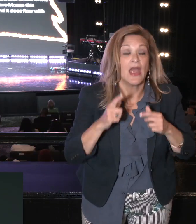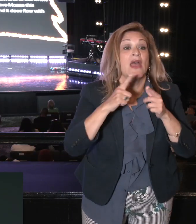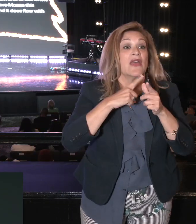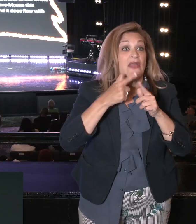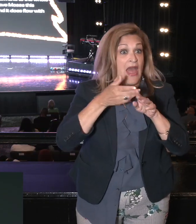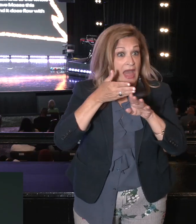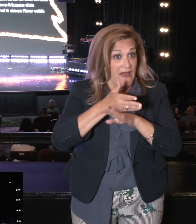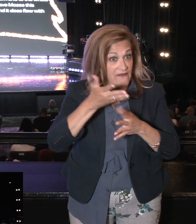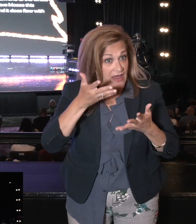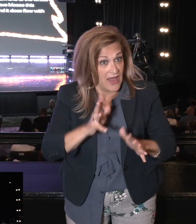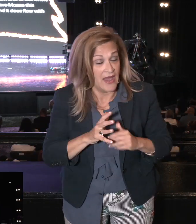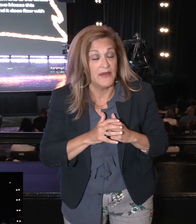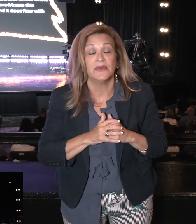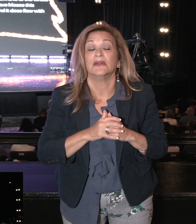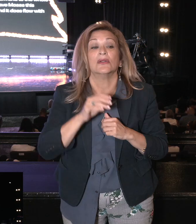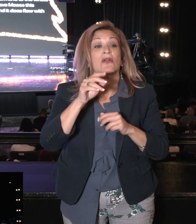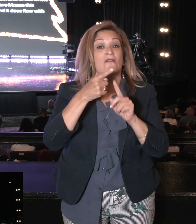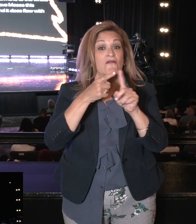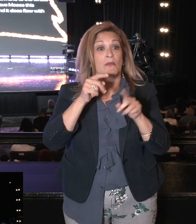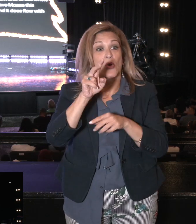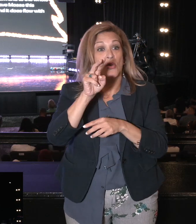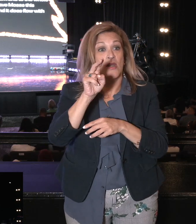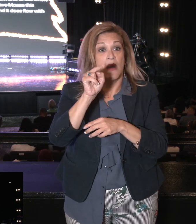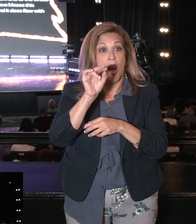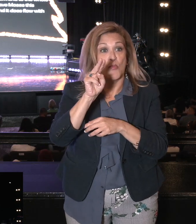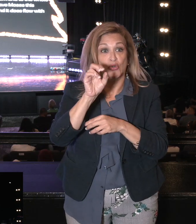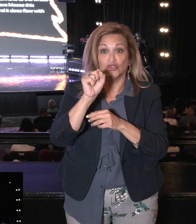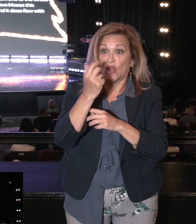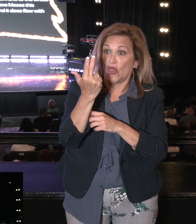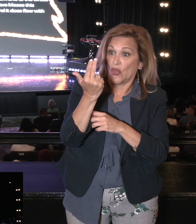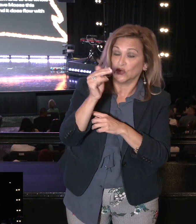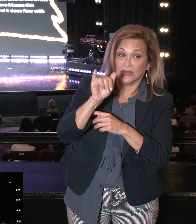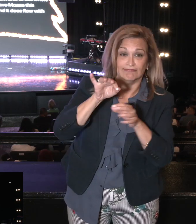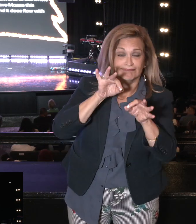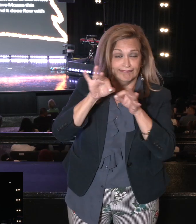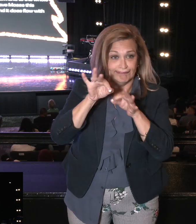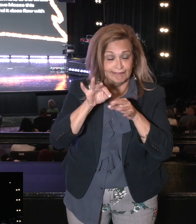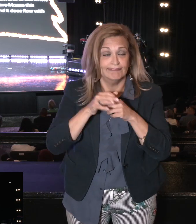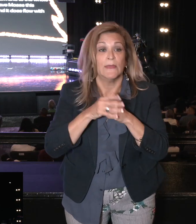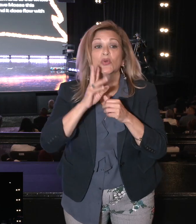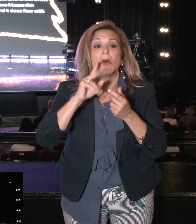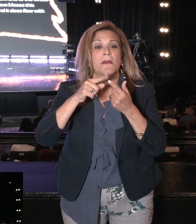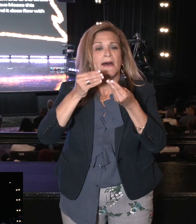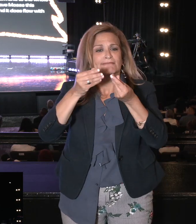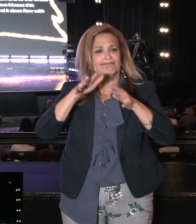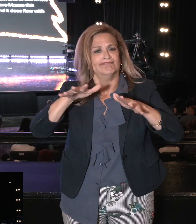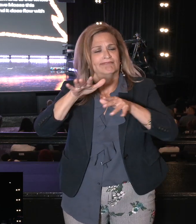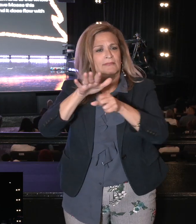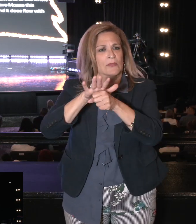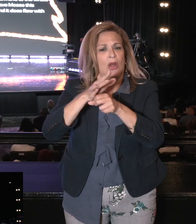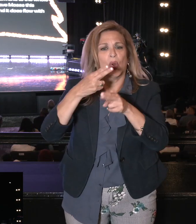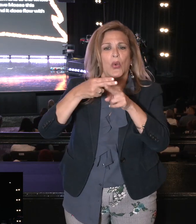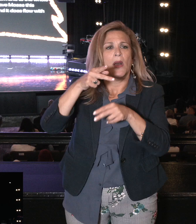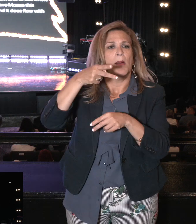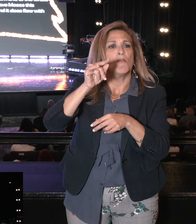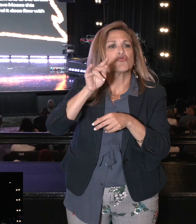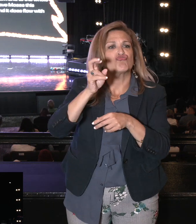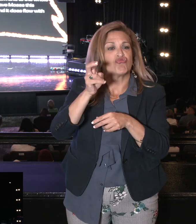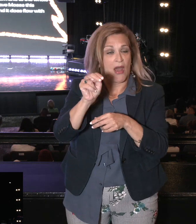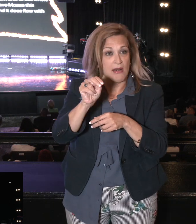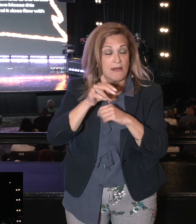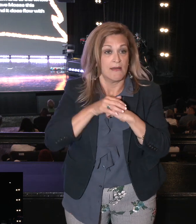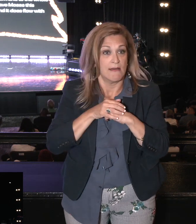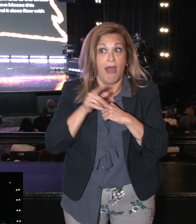Moses and Aaron and the whole Israelite community at Canesh Barnea in the desert of Paran. And there they reported to them